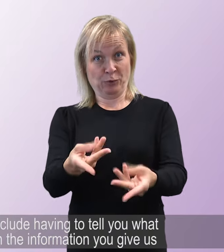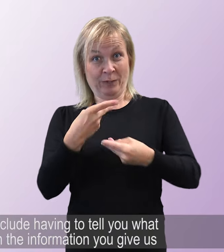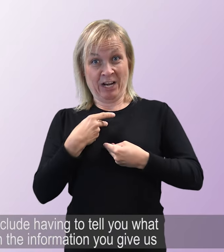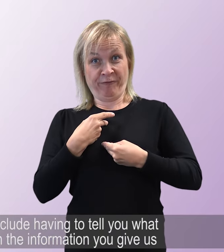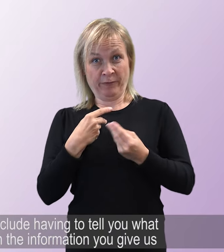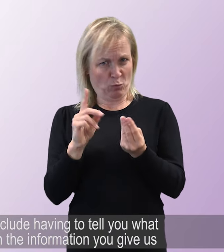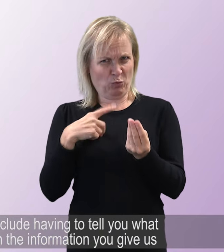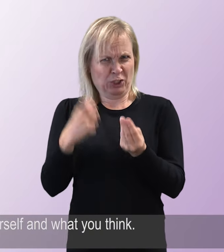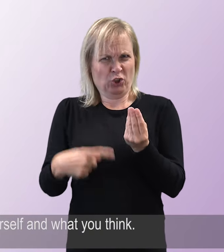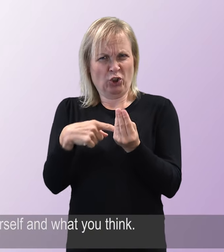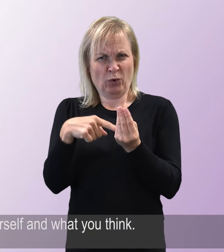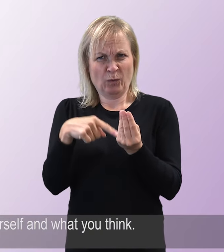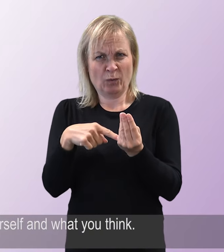us about yourself and what you think.